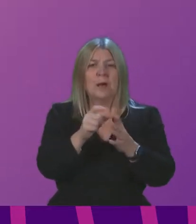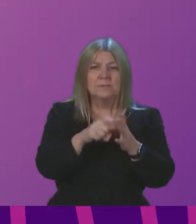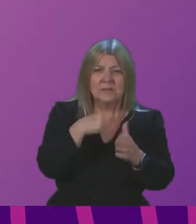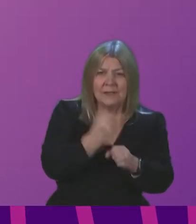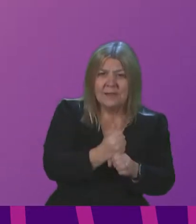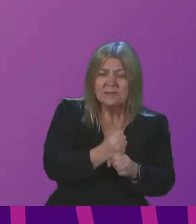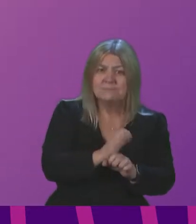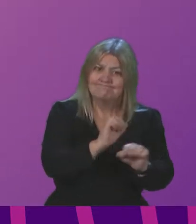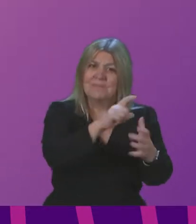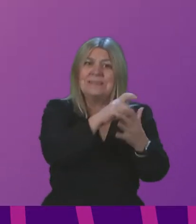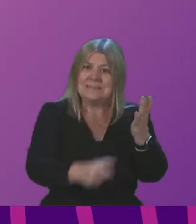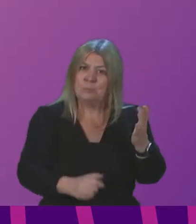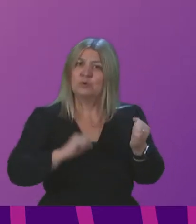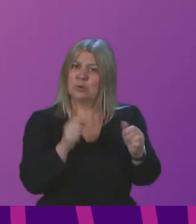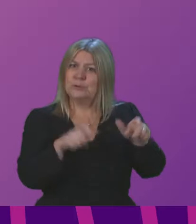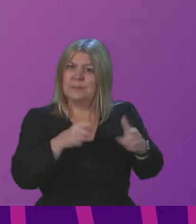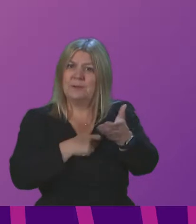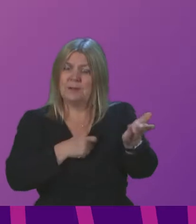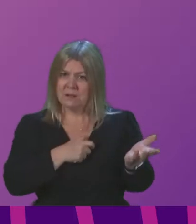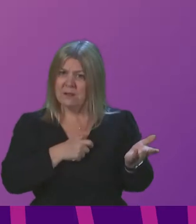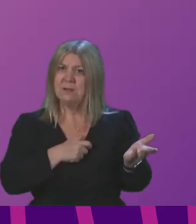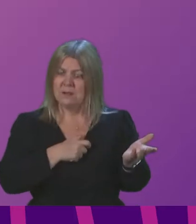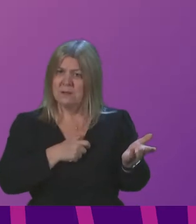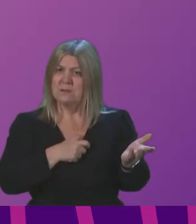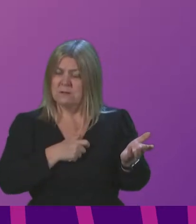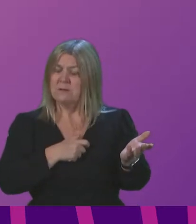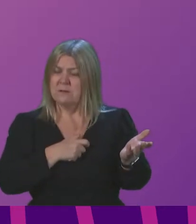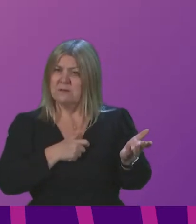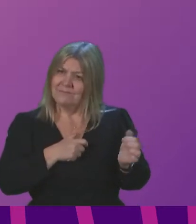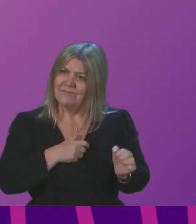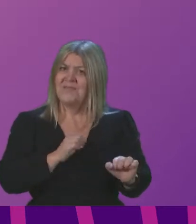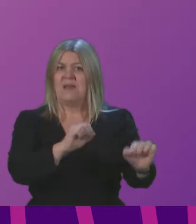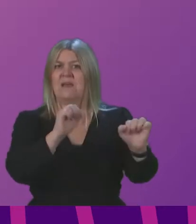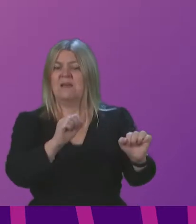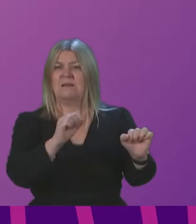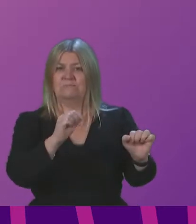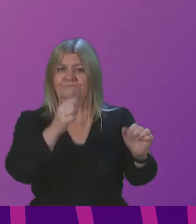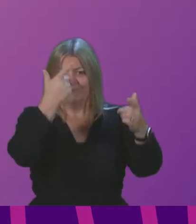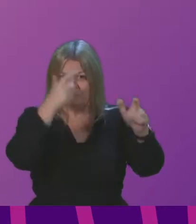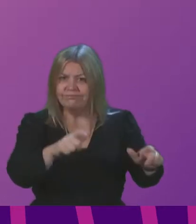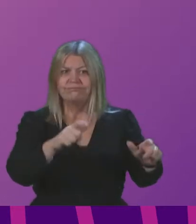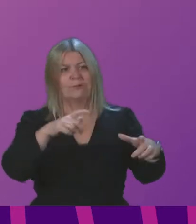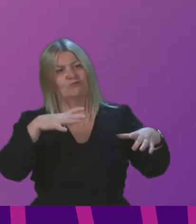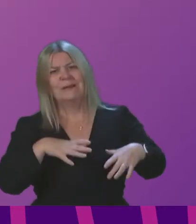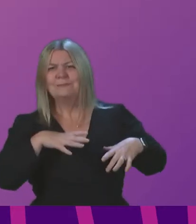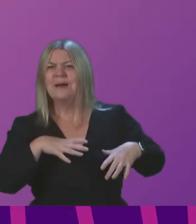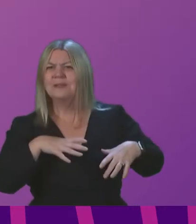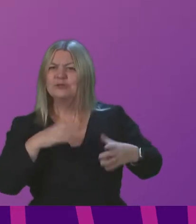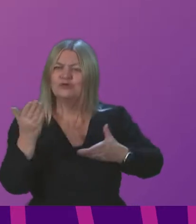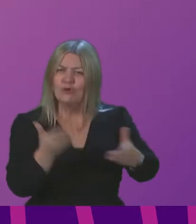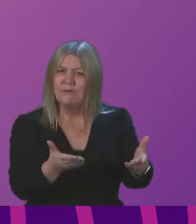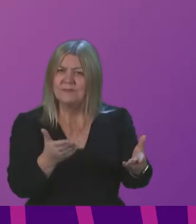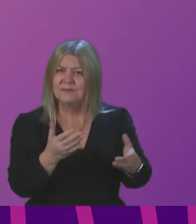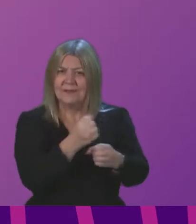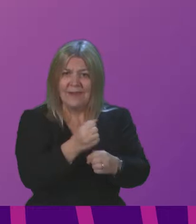the challenge of disabled Scots the absence of their respite services which just in Glasgow as she